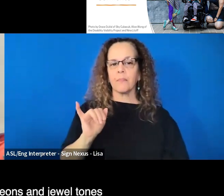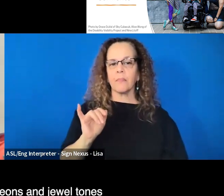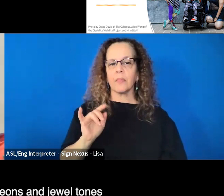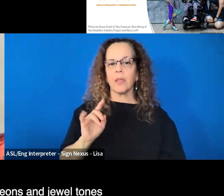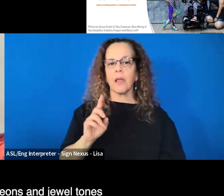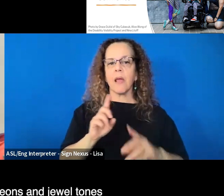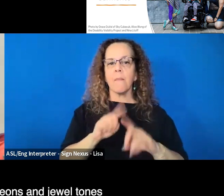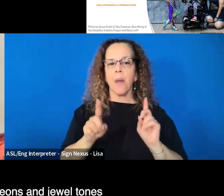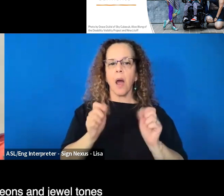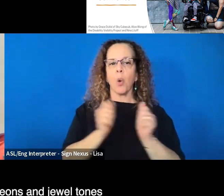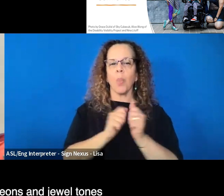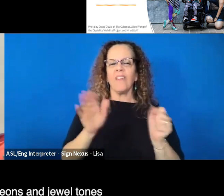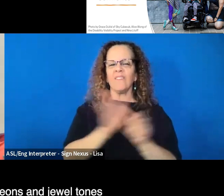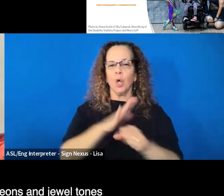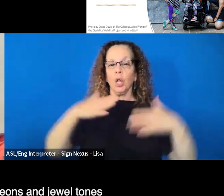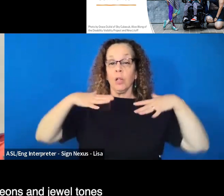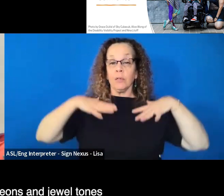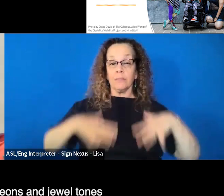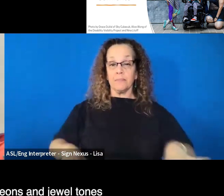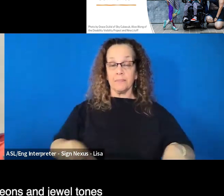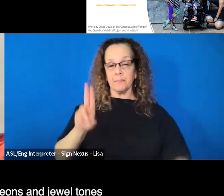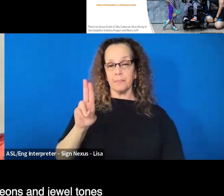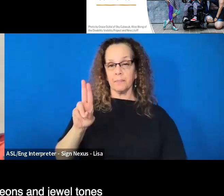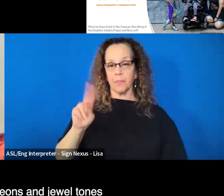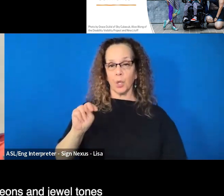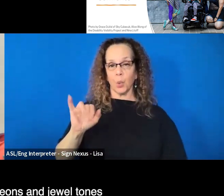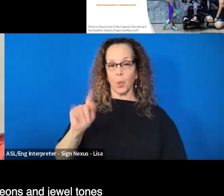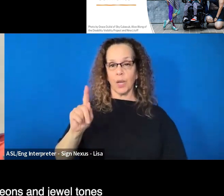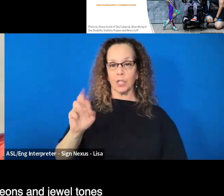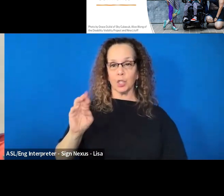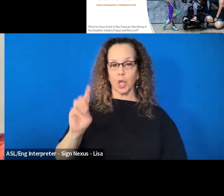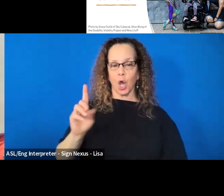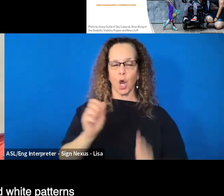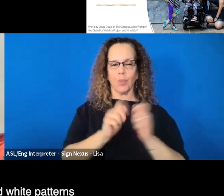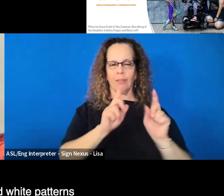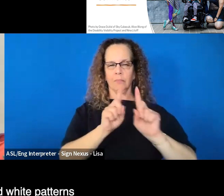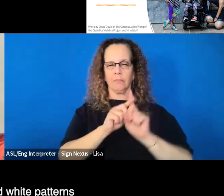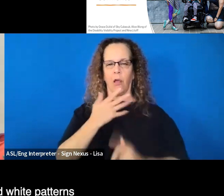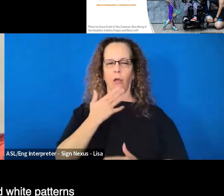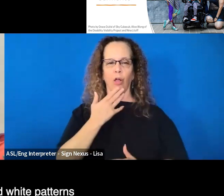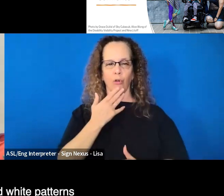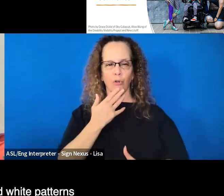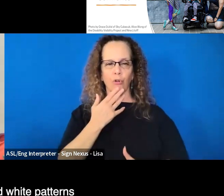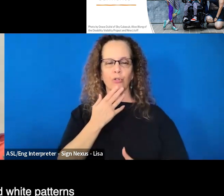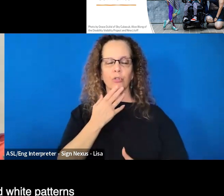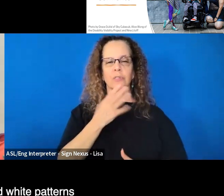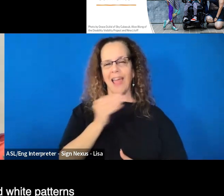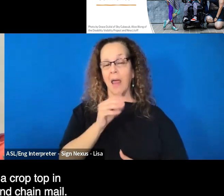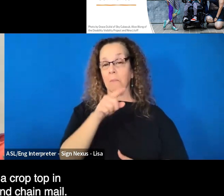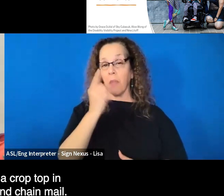unitard in colorful neons and jewel tones and black and white patterns,